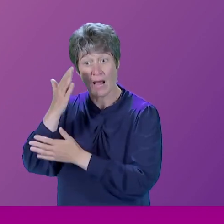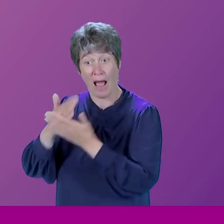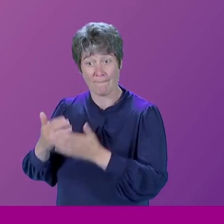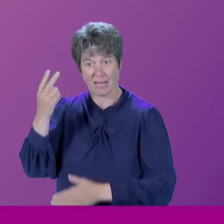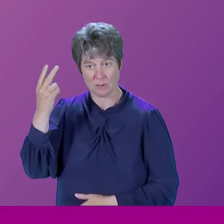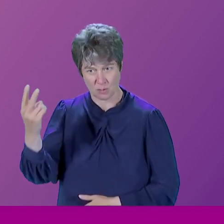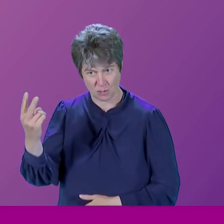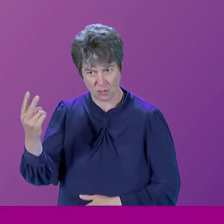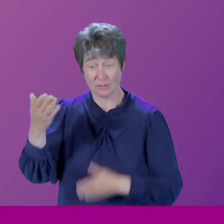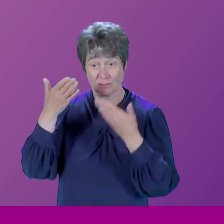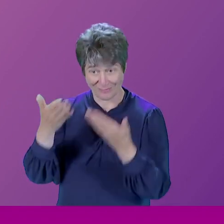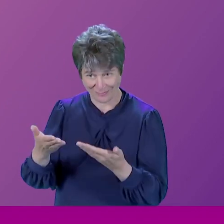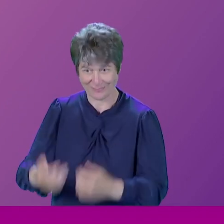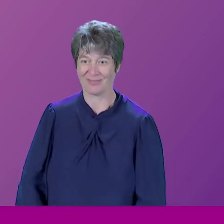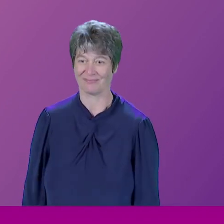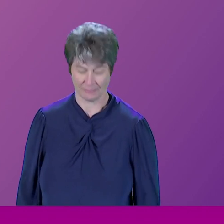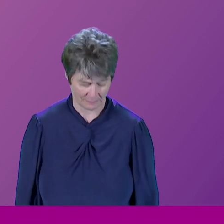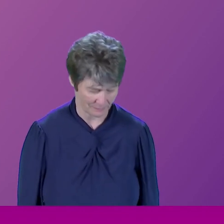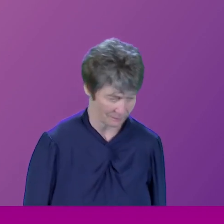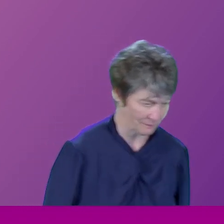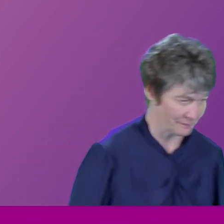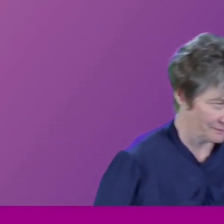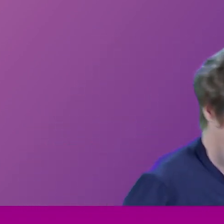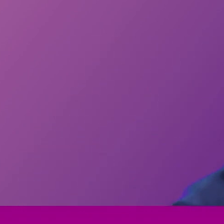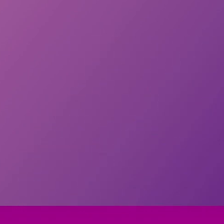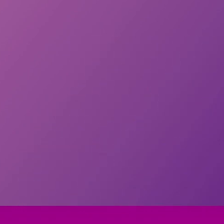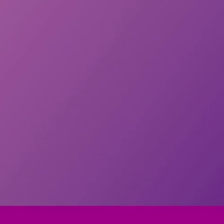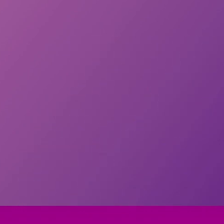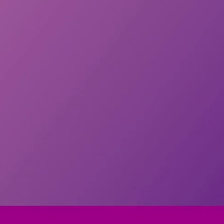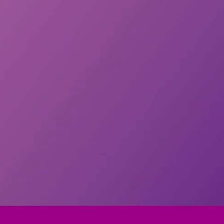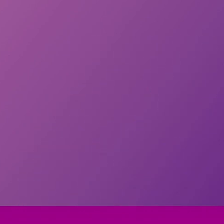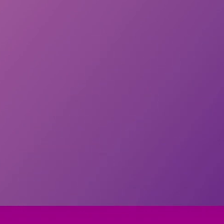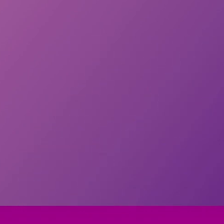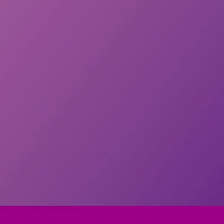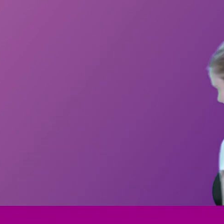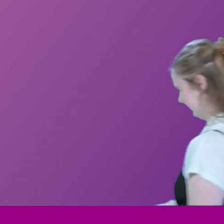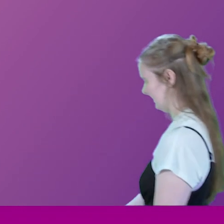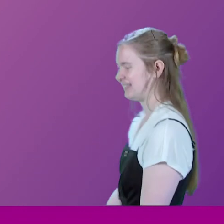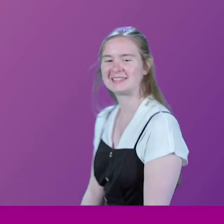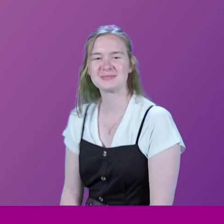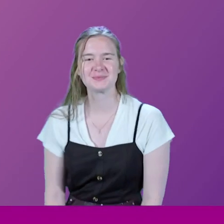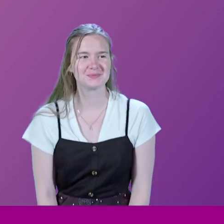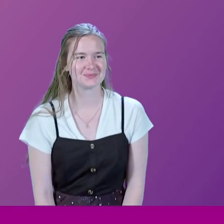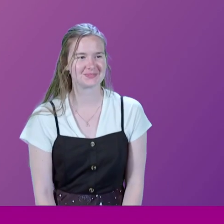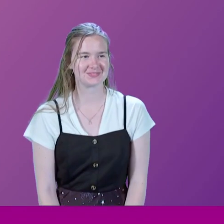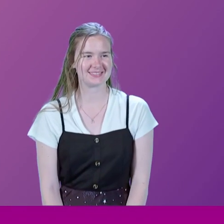to? OK. There's a gentleman there at the back. Thank you. I want to allocate two. OK.